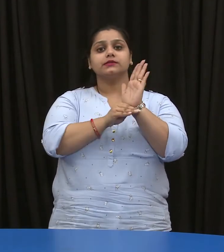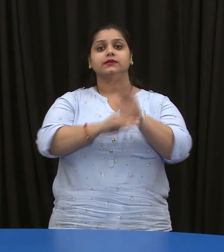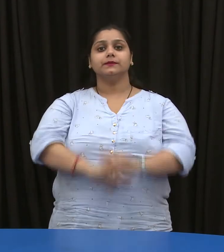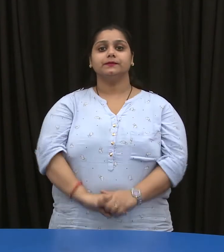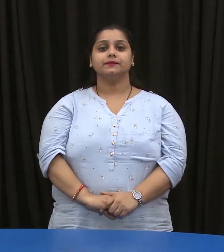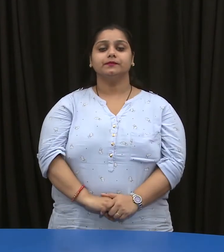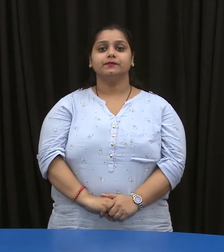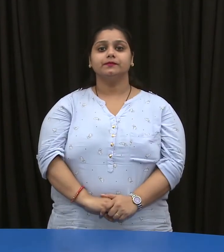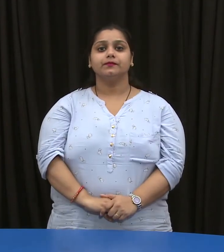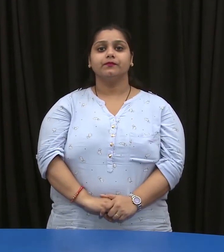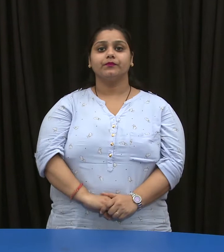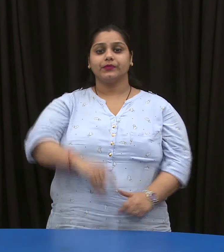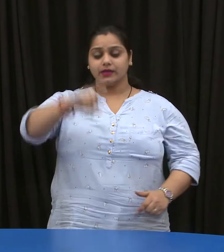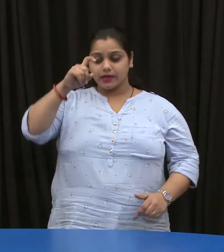Click Windows Update.